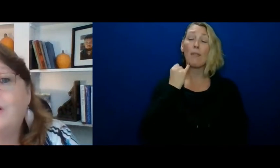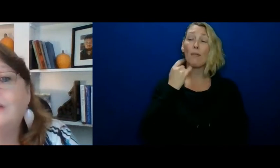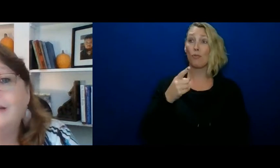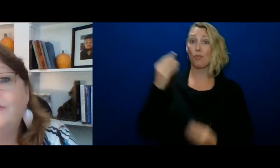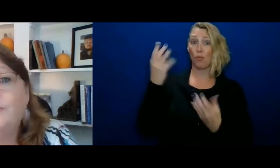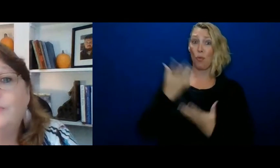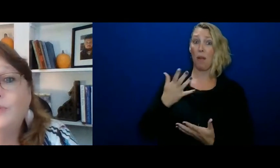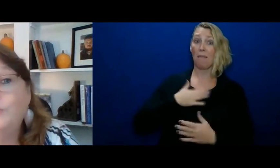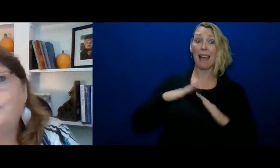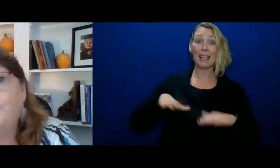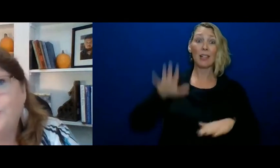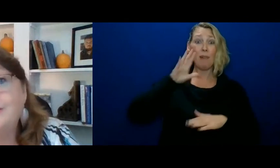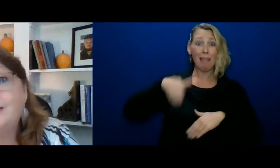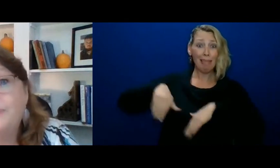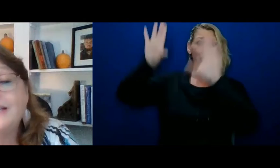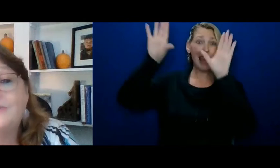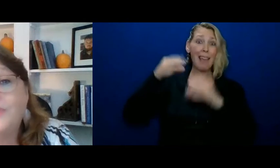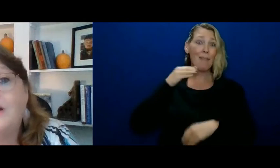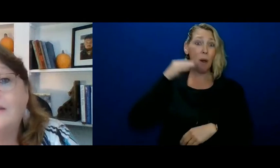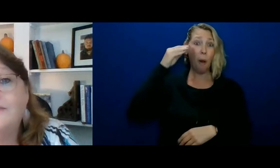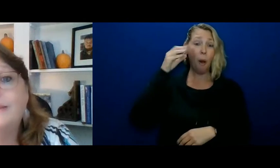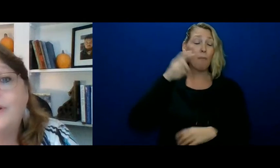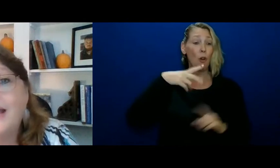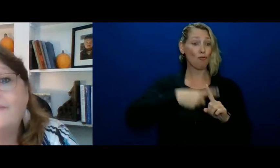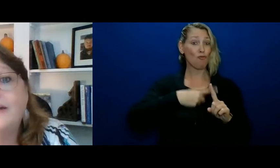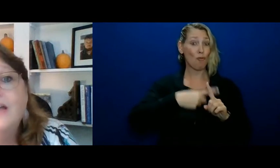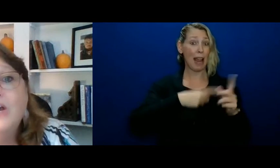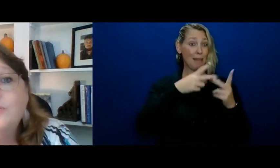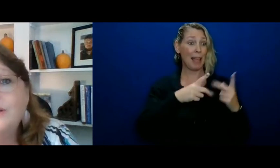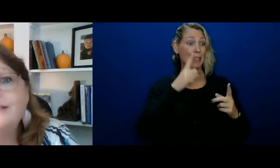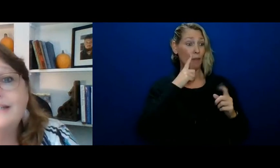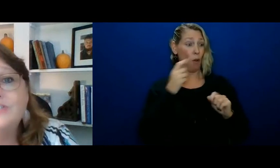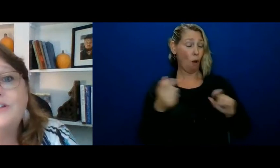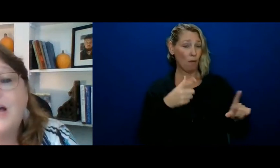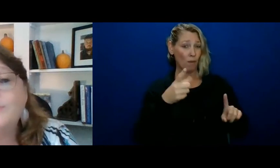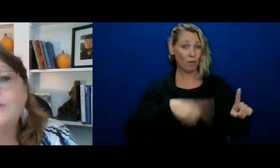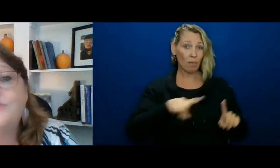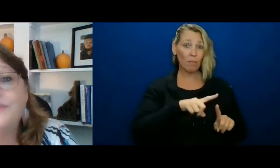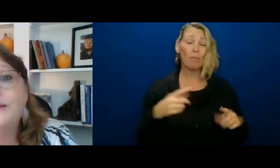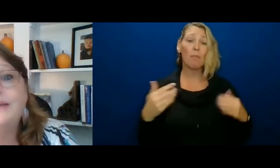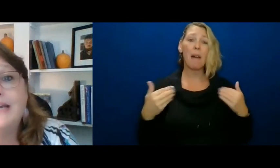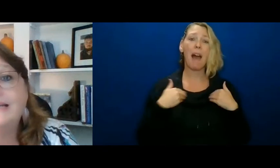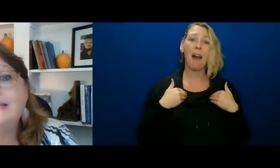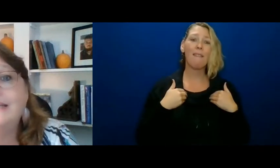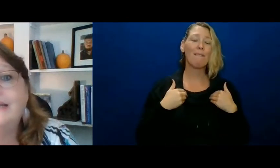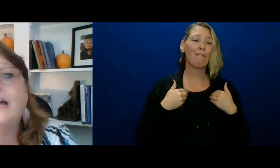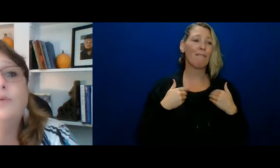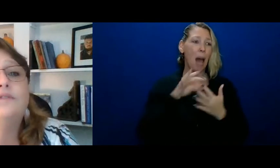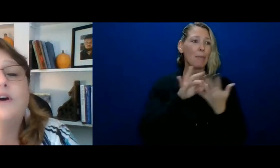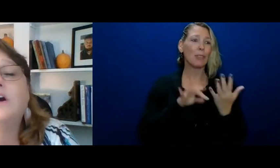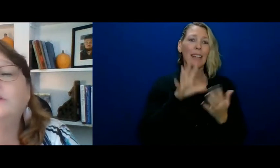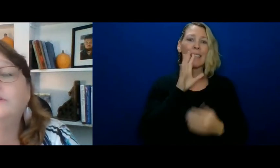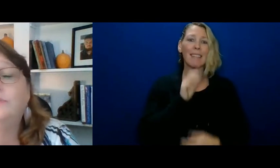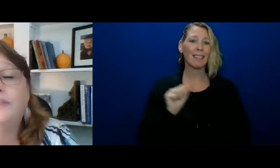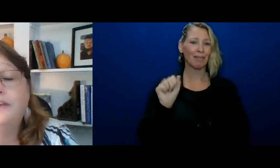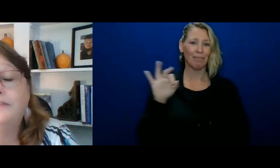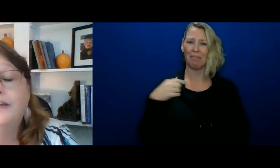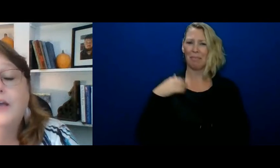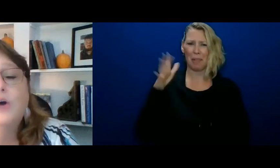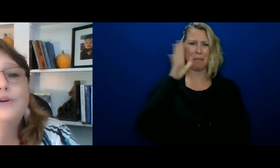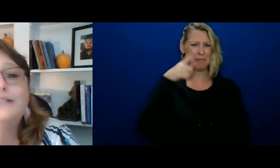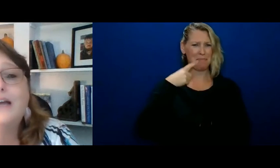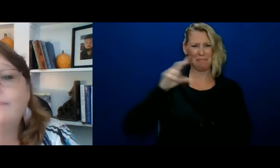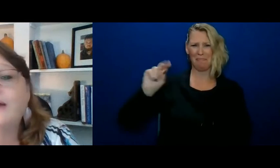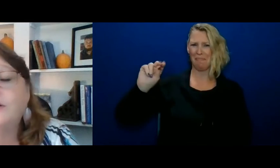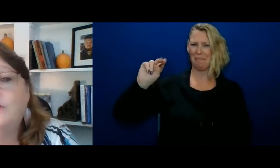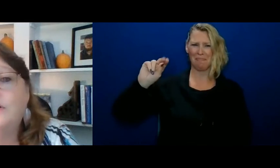kids would all leave home or we would have rented a place for all of them or have a residential option for them at 19 i would have argued with you